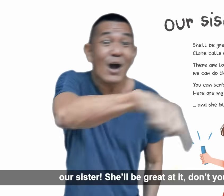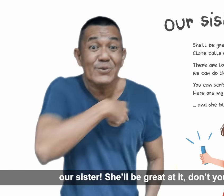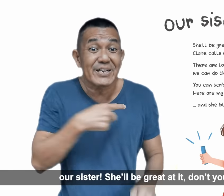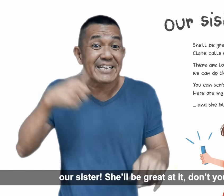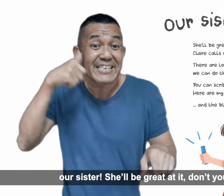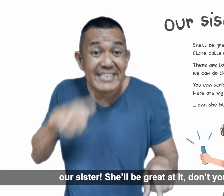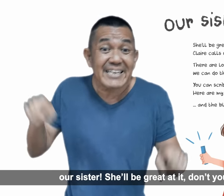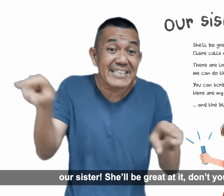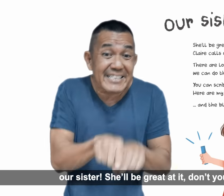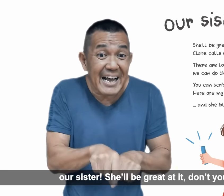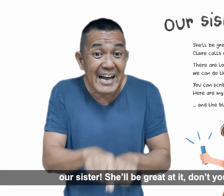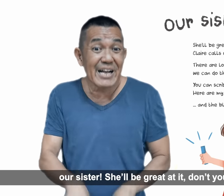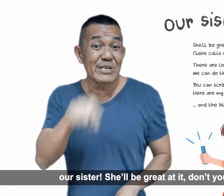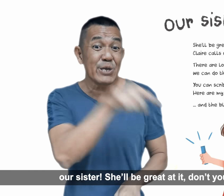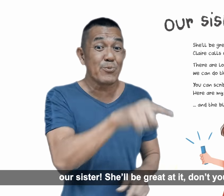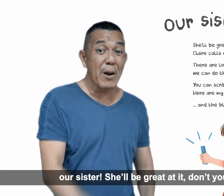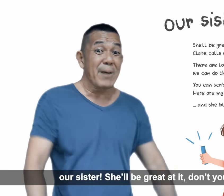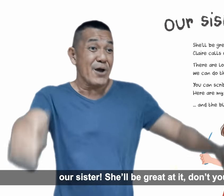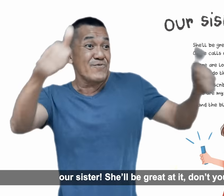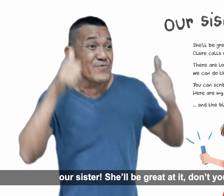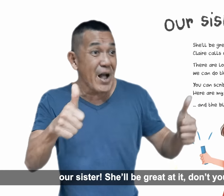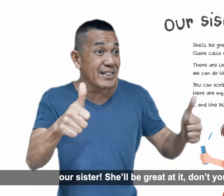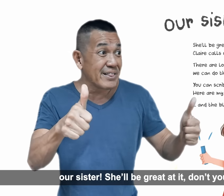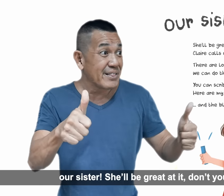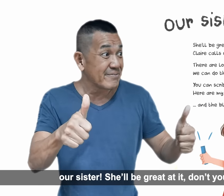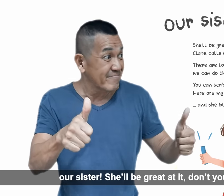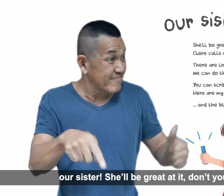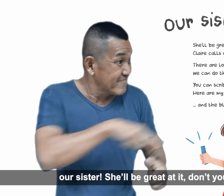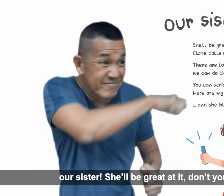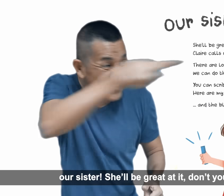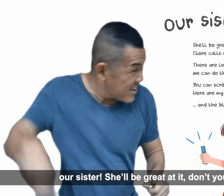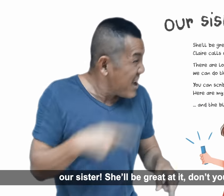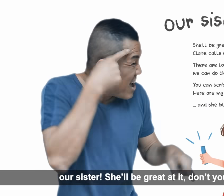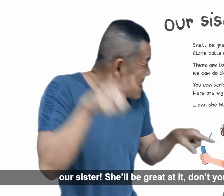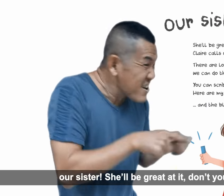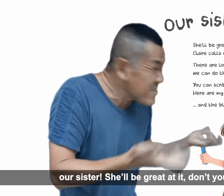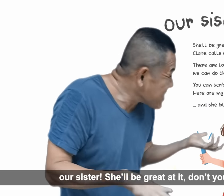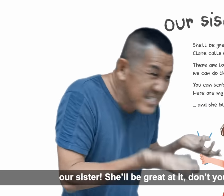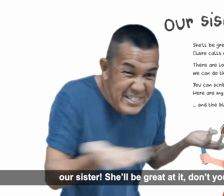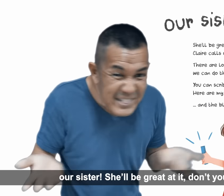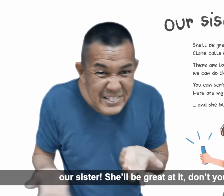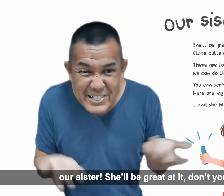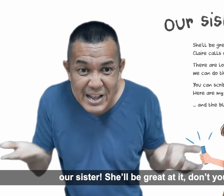Our sister! She'll be great at it. Don't you agree?